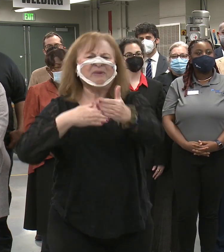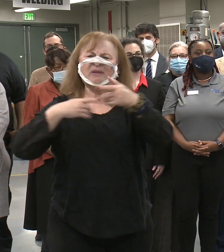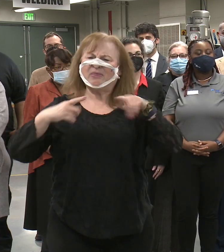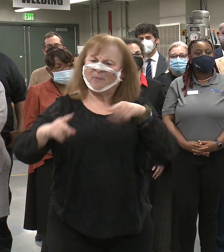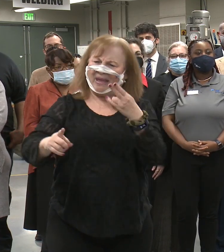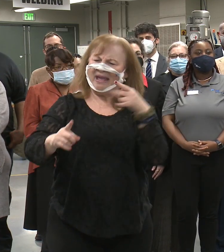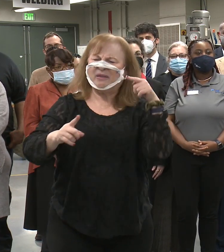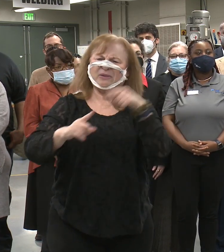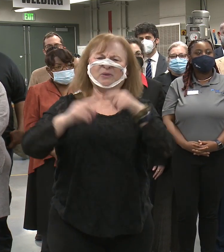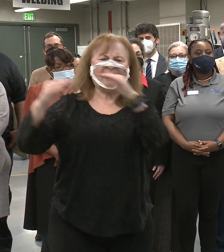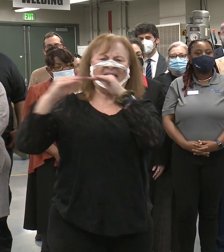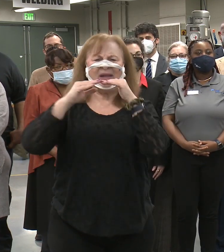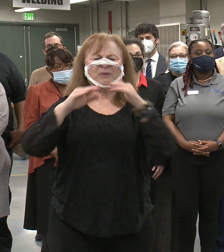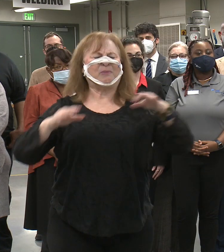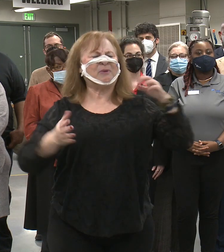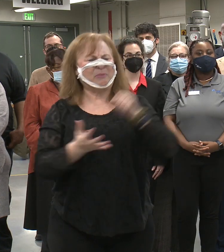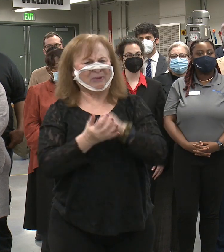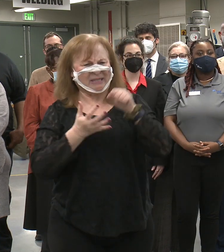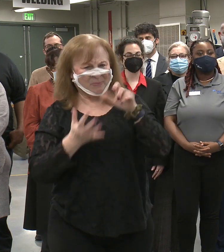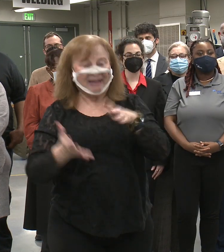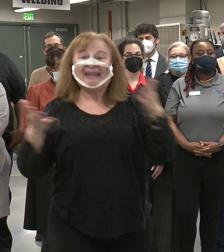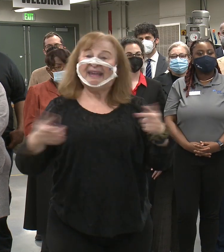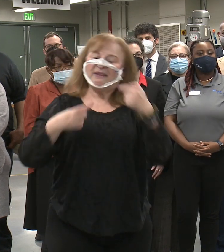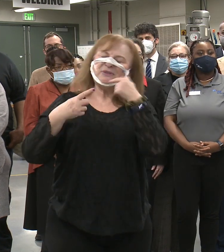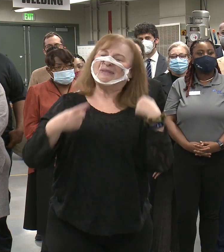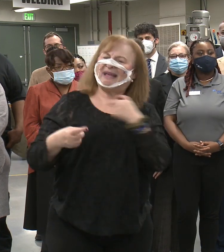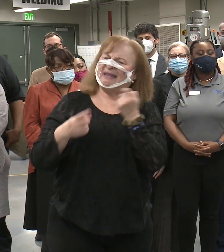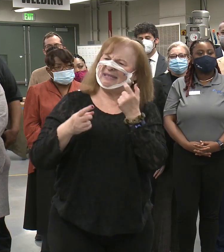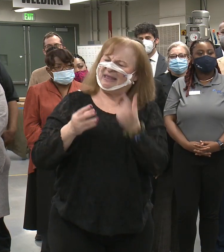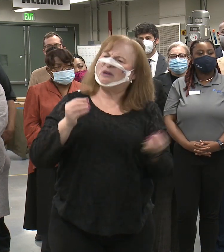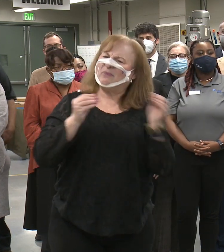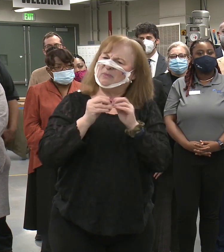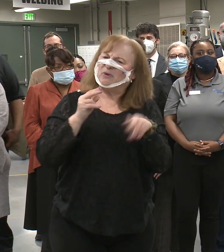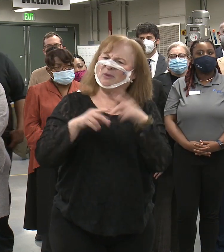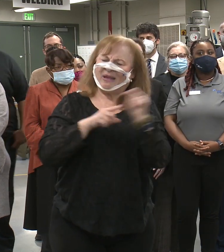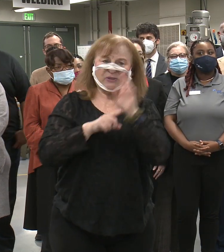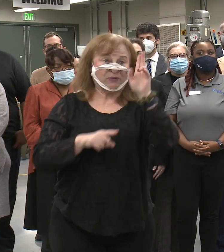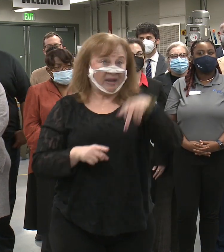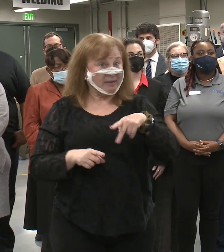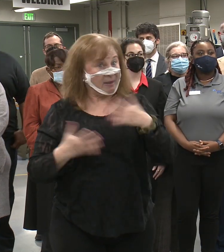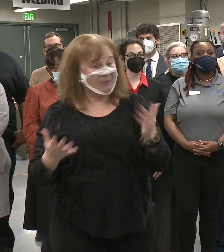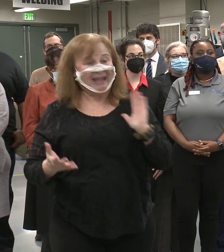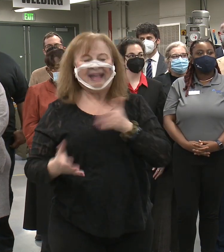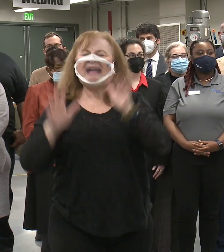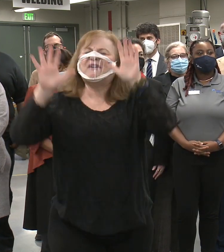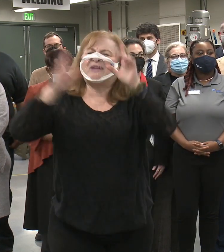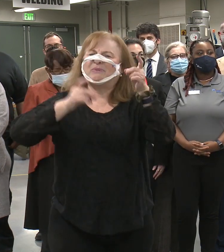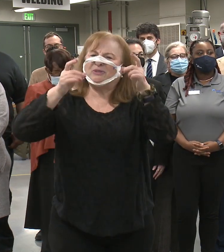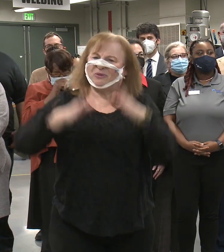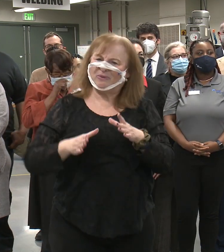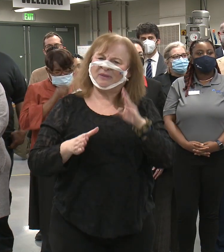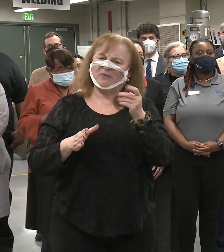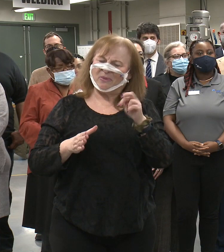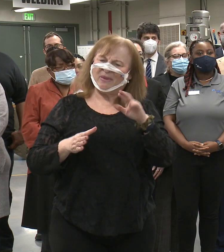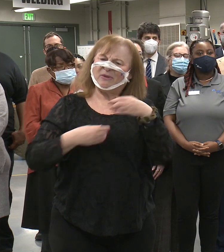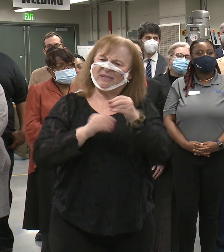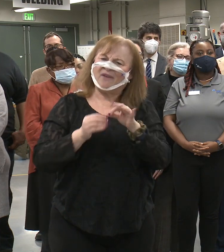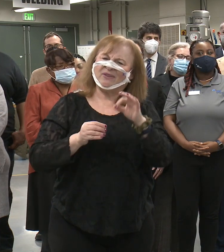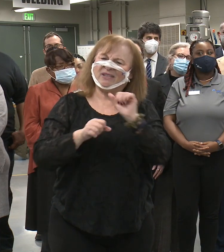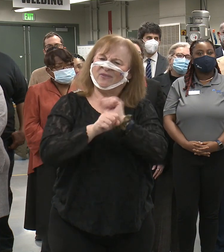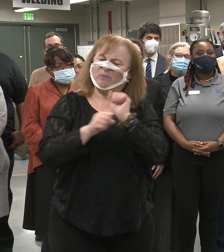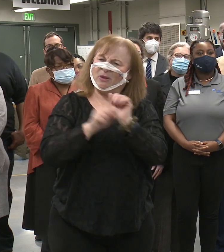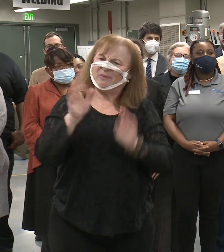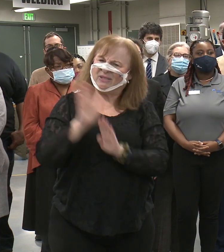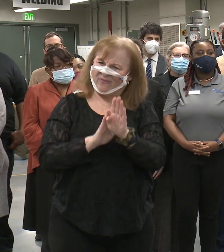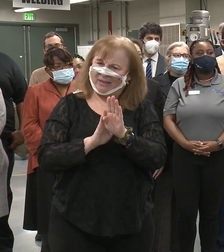to equitable prosperity. Here to tell us a little bit more about Train-Up is our fabulous Director of the Mayor's Office of Employment and